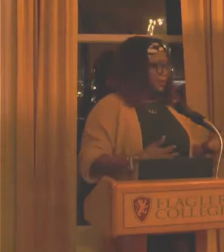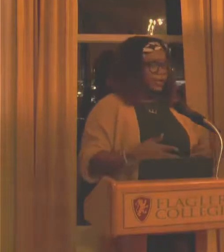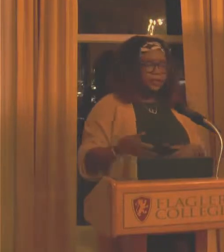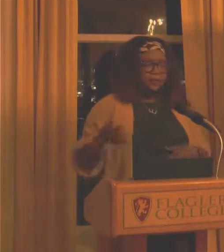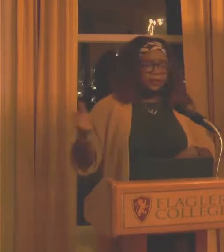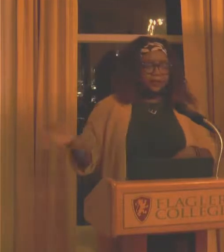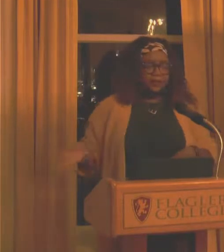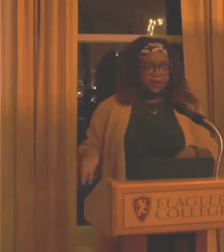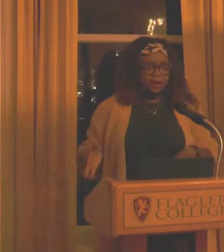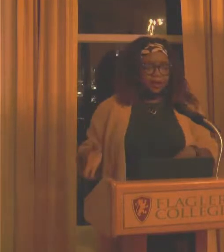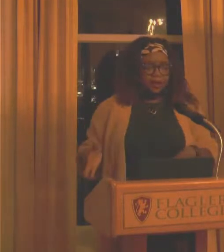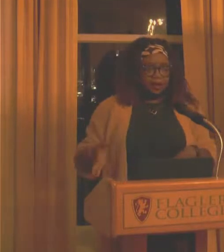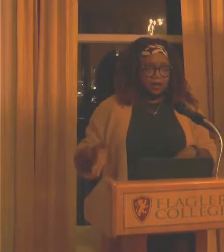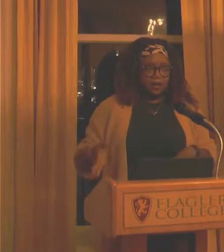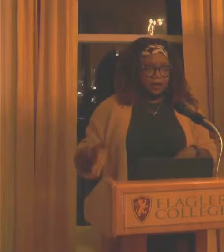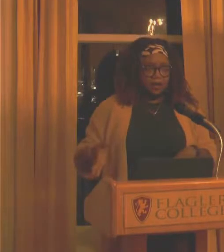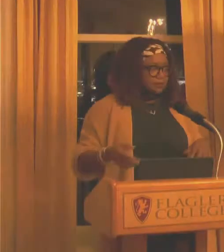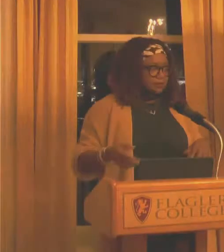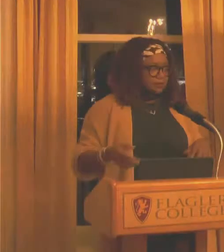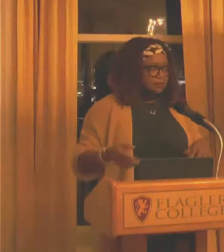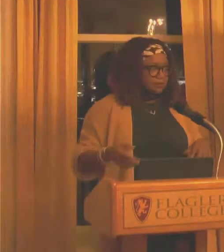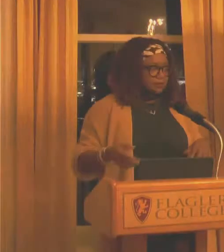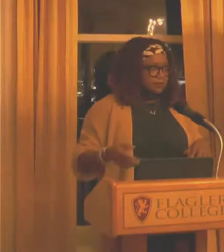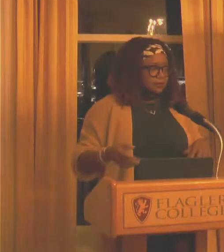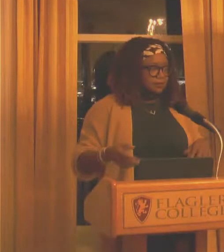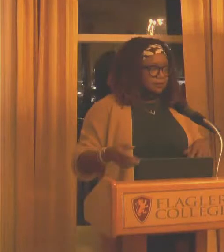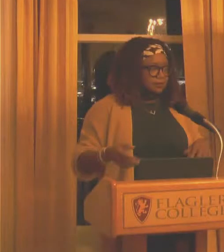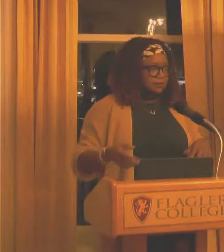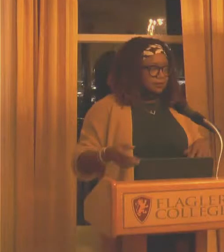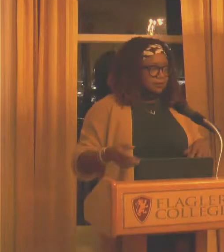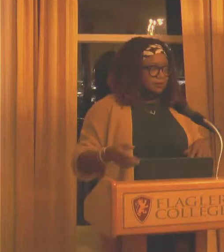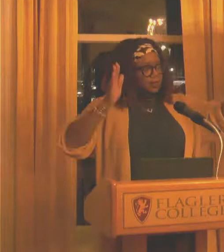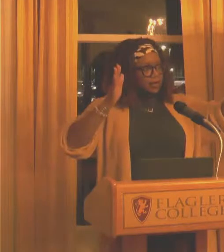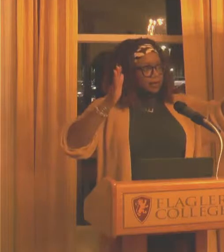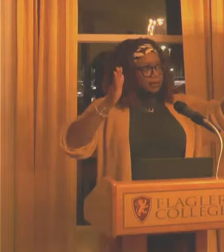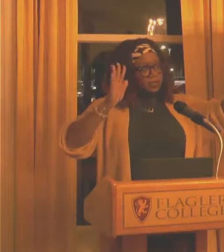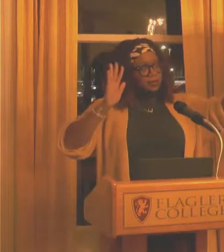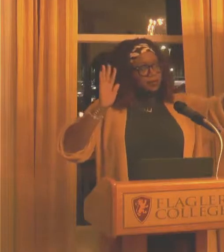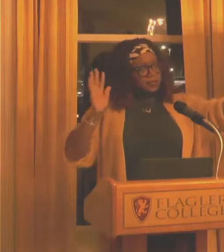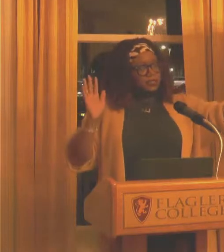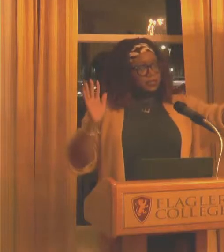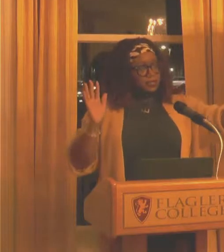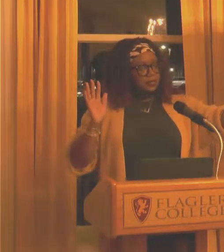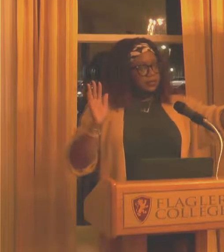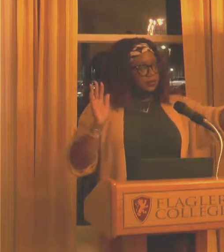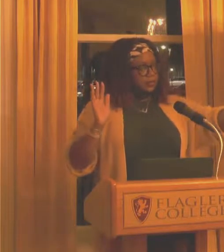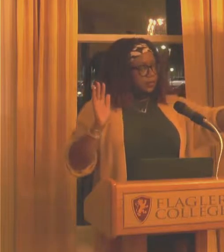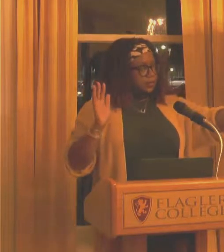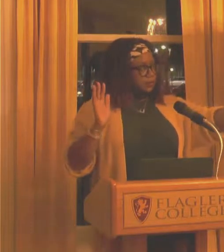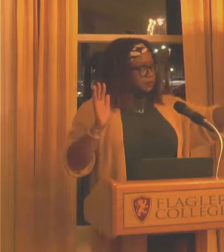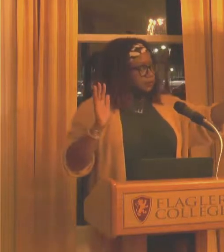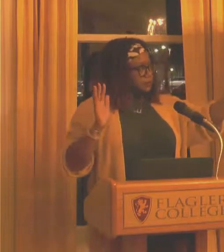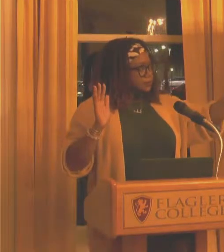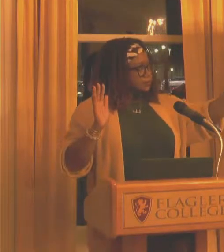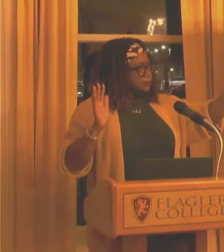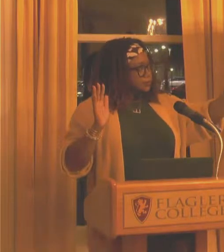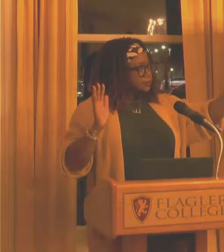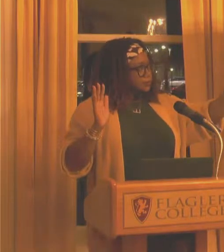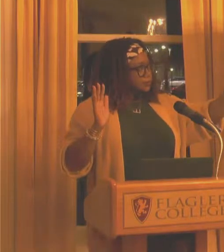ends up being killed in the back of a car. And these two paintings sat, um, a little bit of a distance away from each other